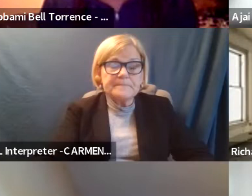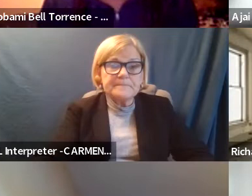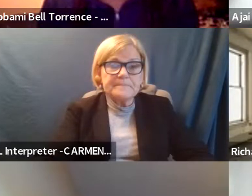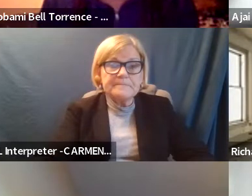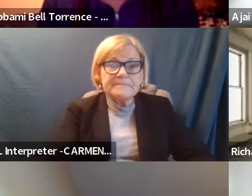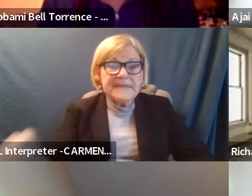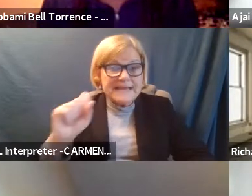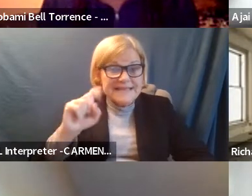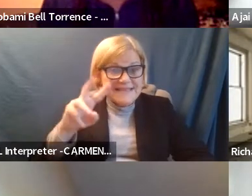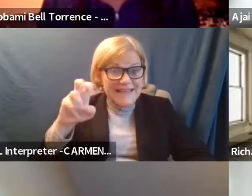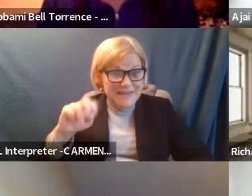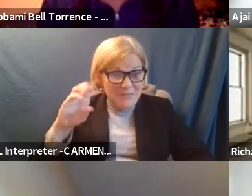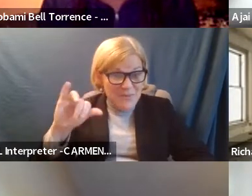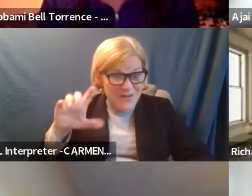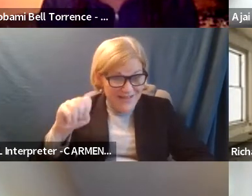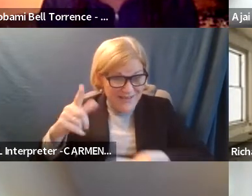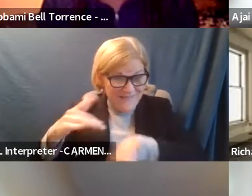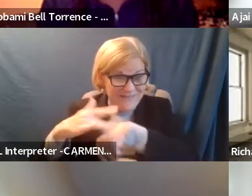Stephen Boyle, are you available?